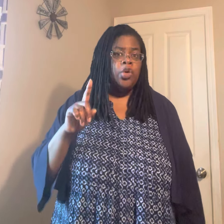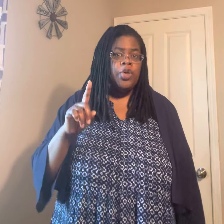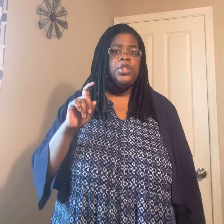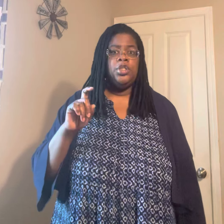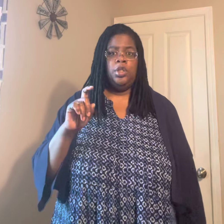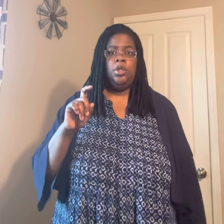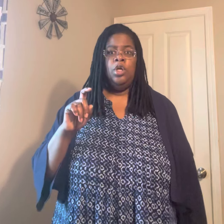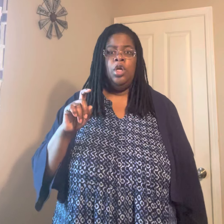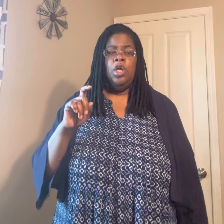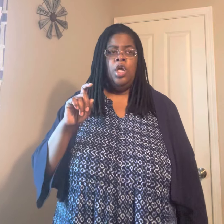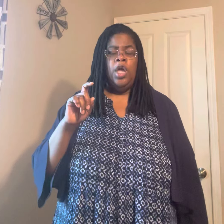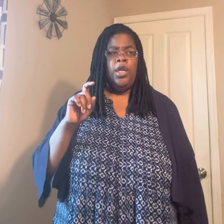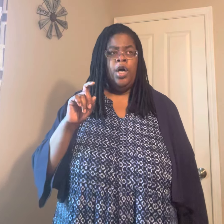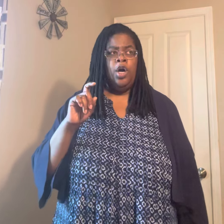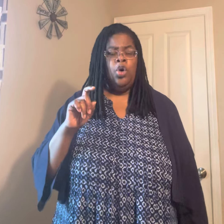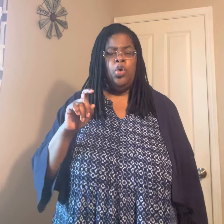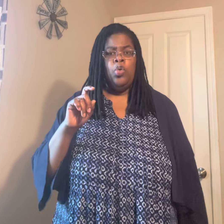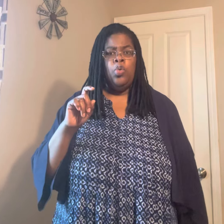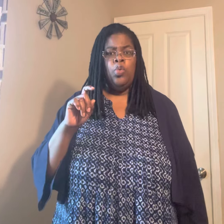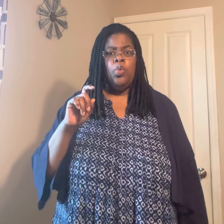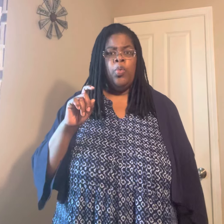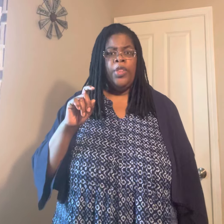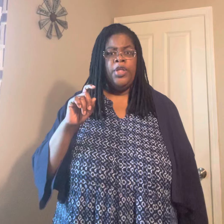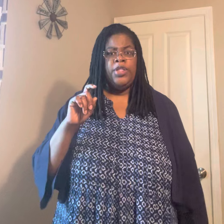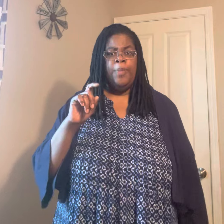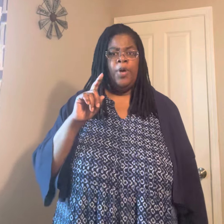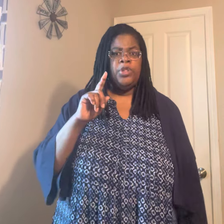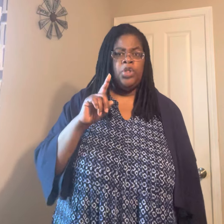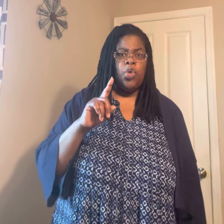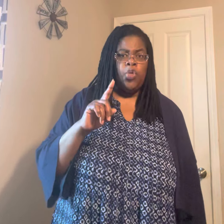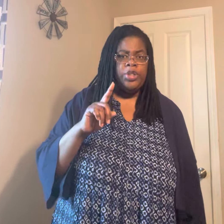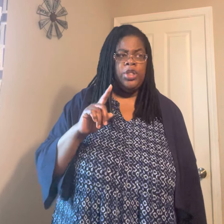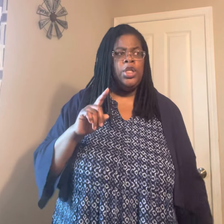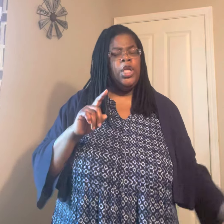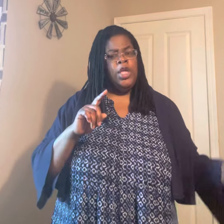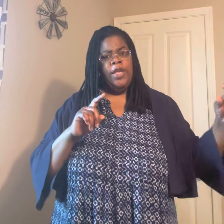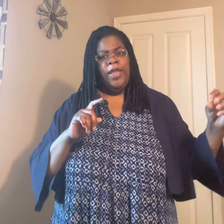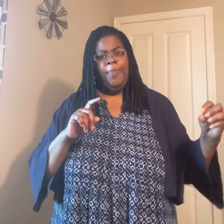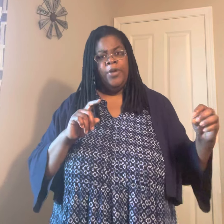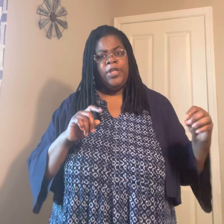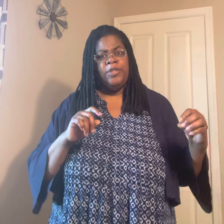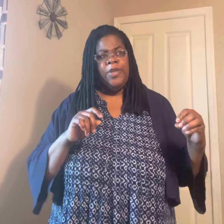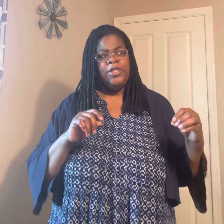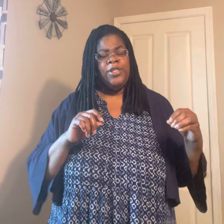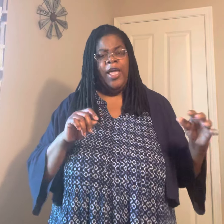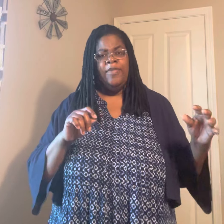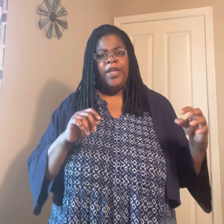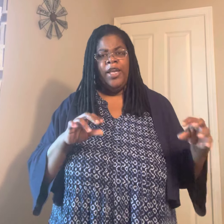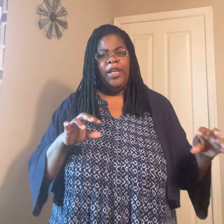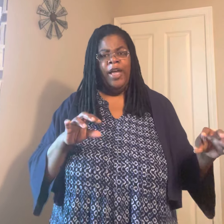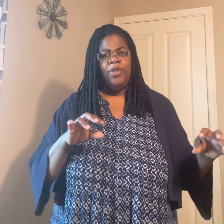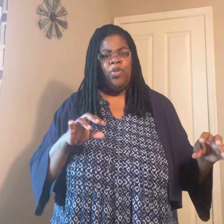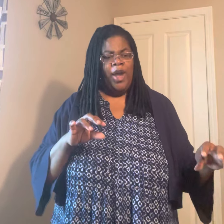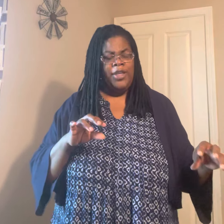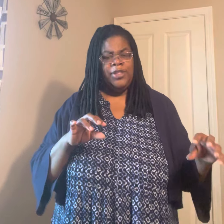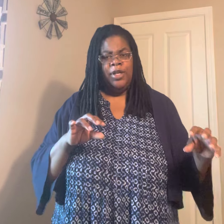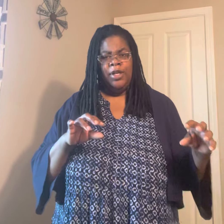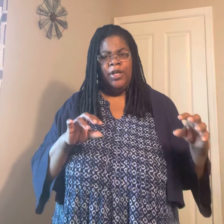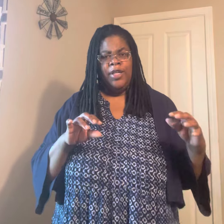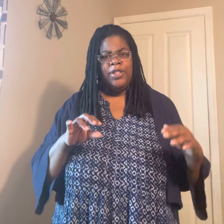Christian and, uh, who, whether that person's a Christian and that person has been saved, gave their life to Christ, uh, as a